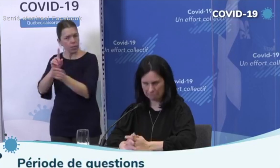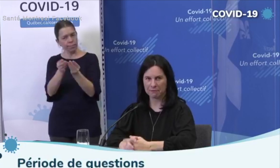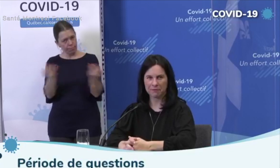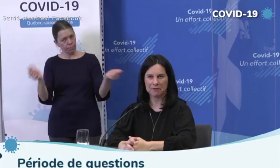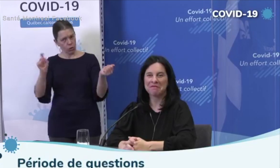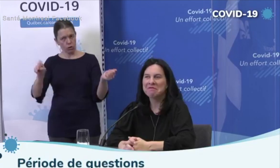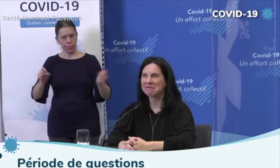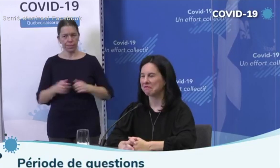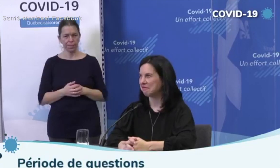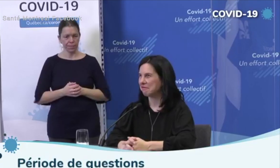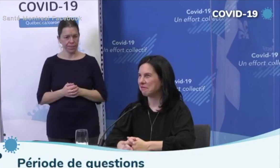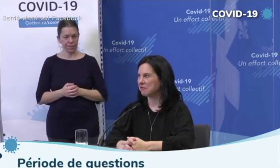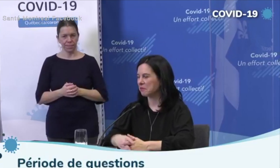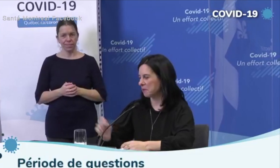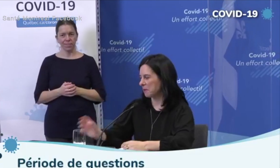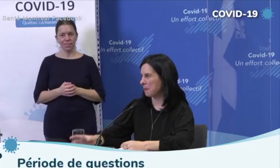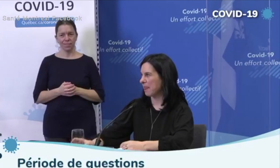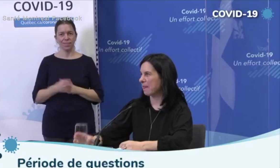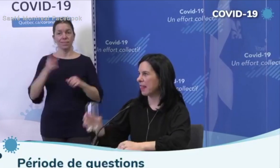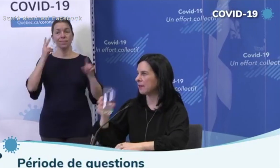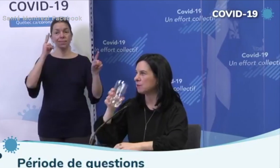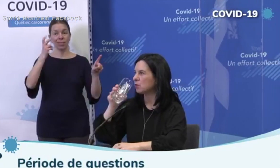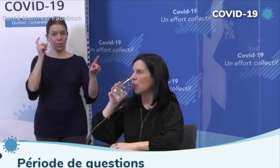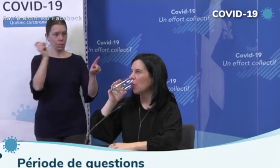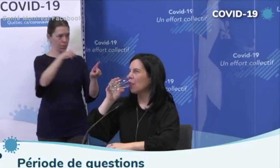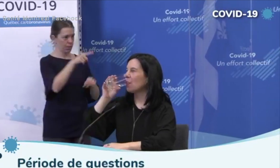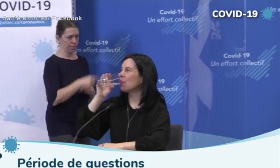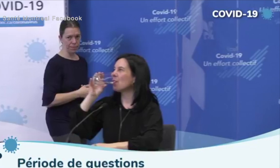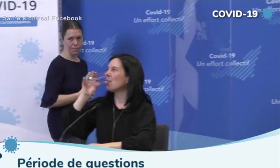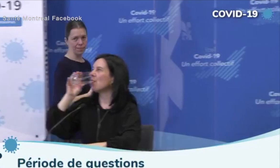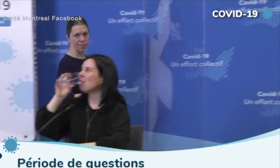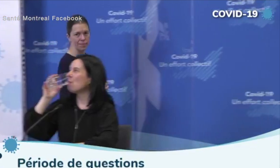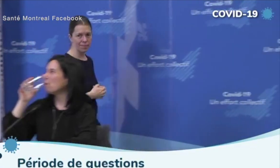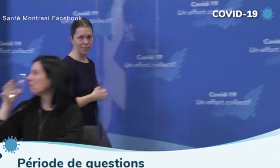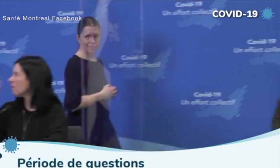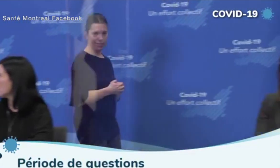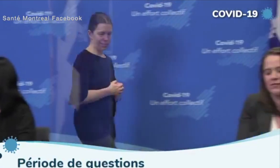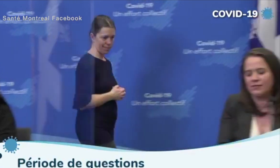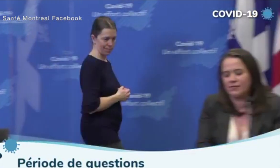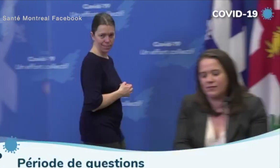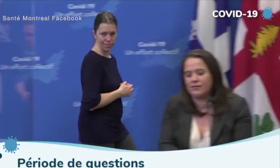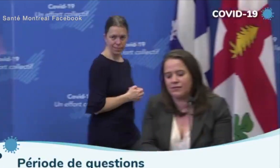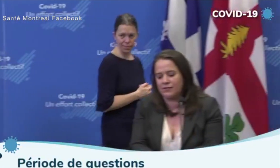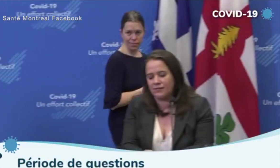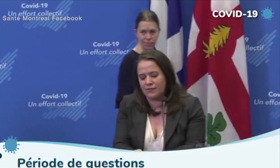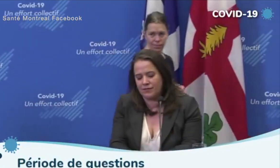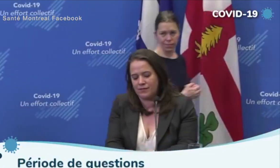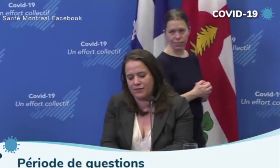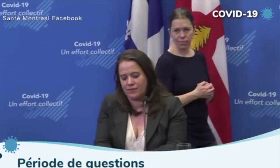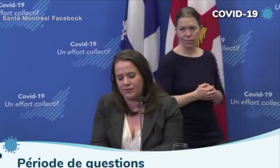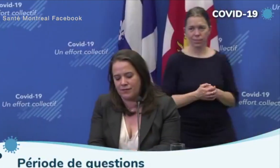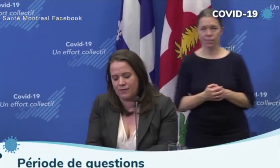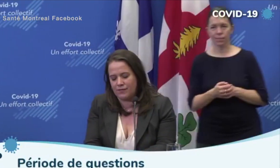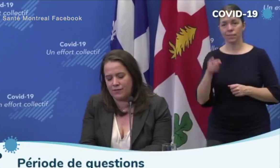My second question is for Dr. Trouin. You explained in French about vaccinating the homeless and you explained